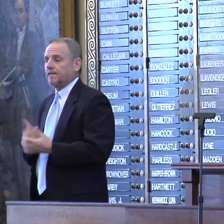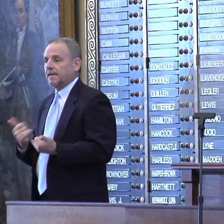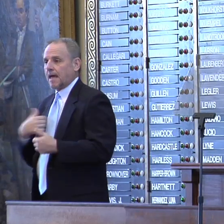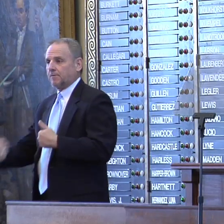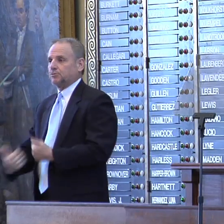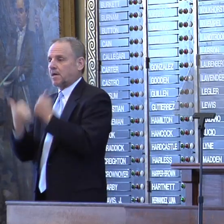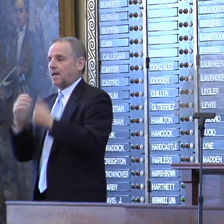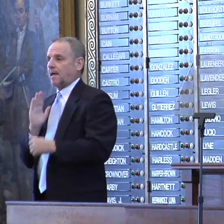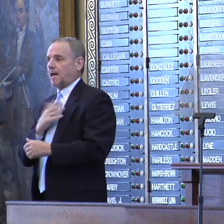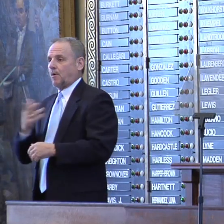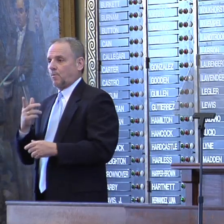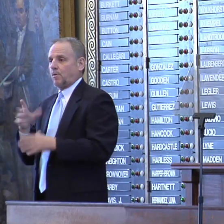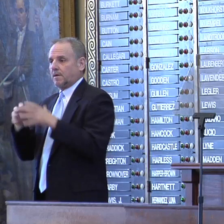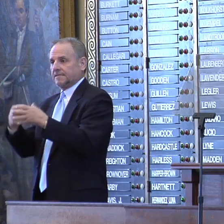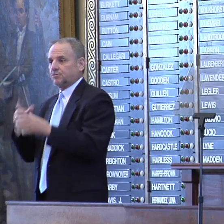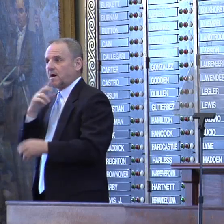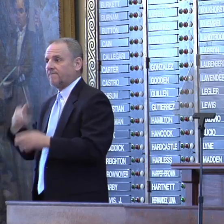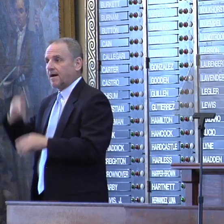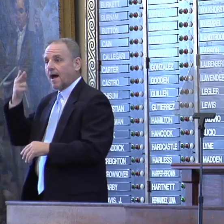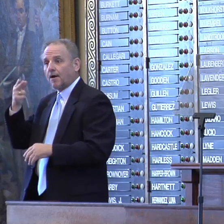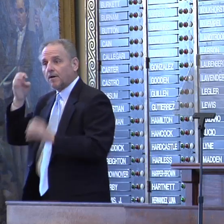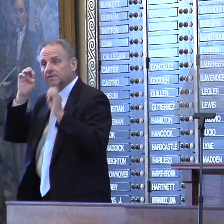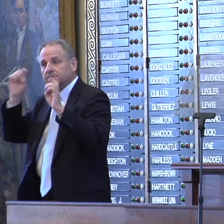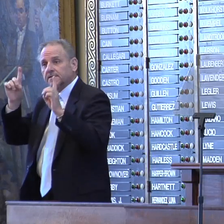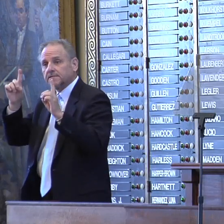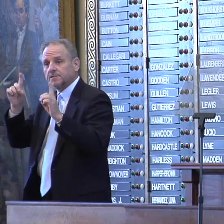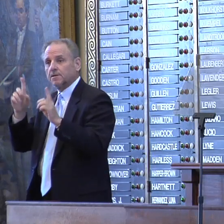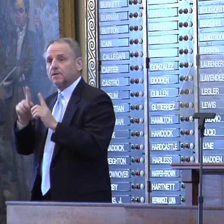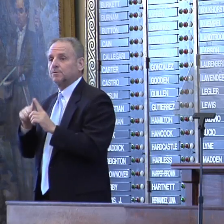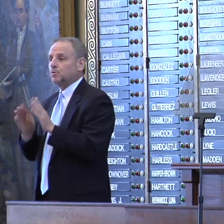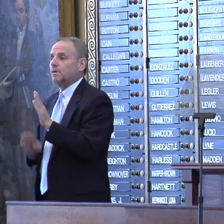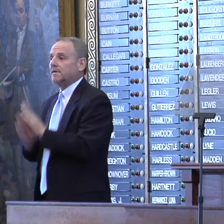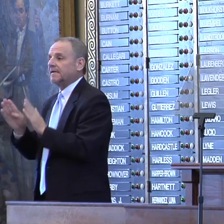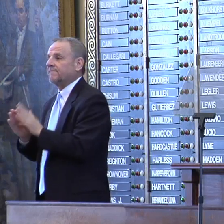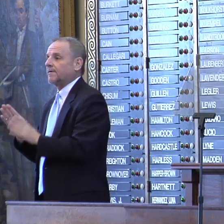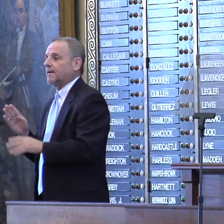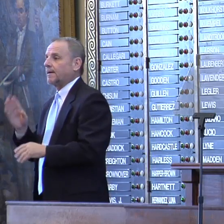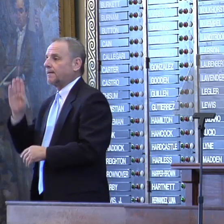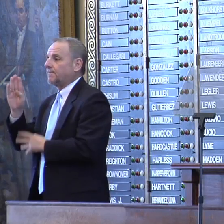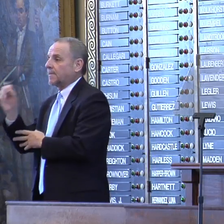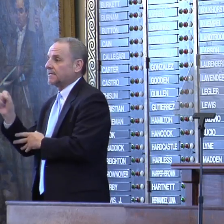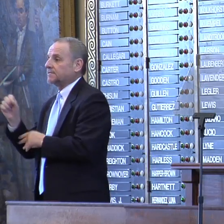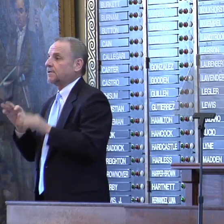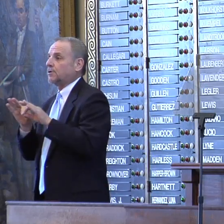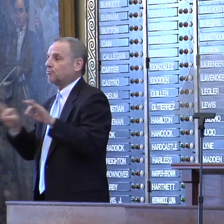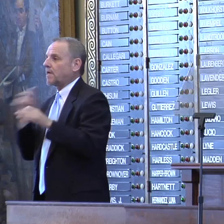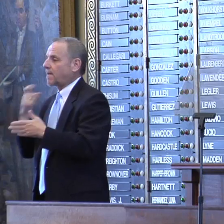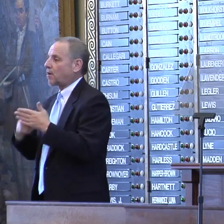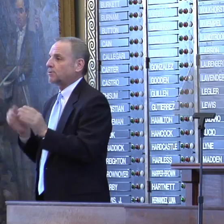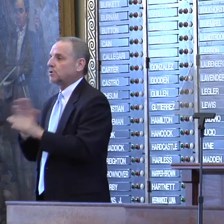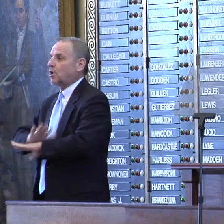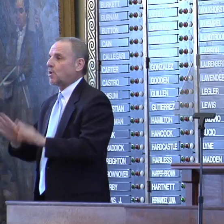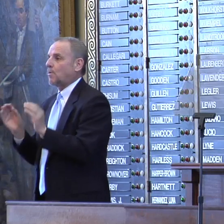I'm challenging our institutions of higher education to develop bachelor's degrees that cost no